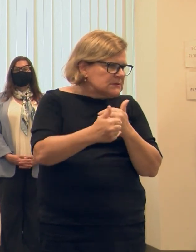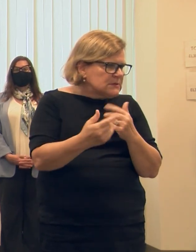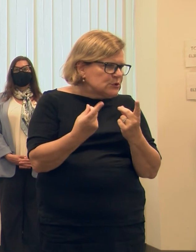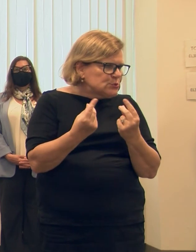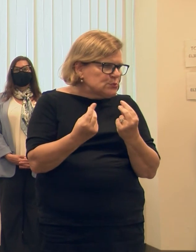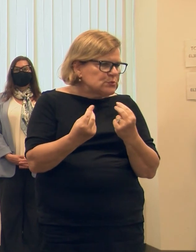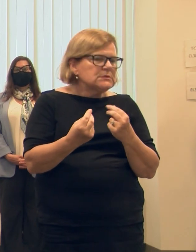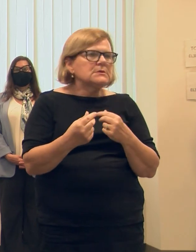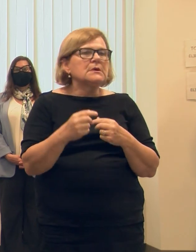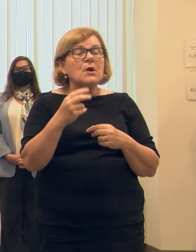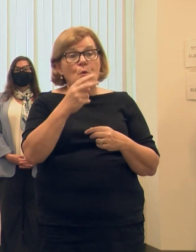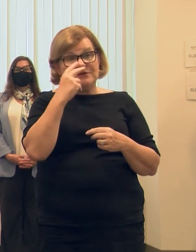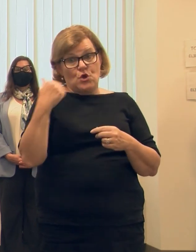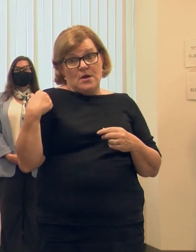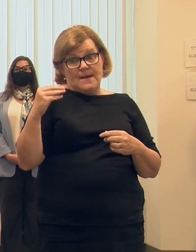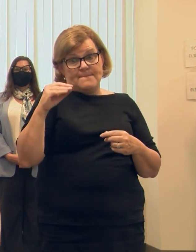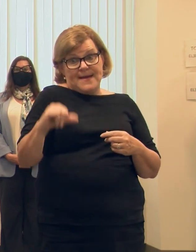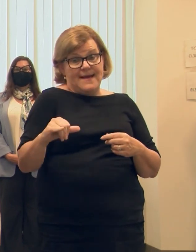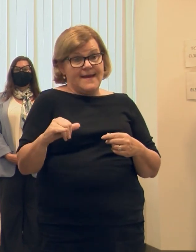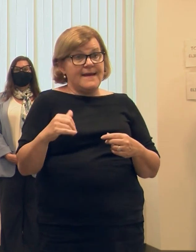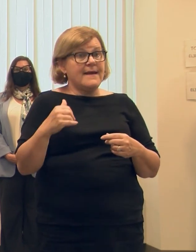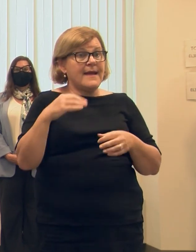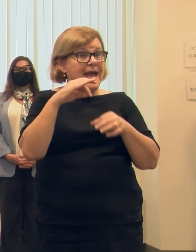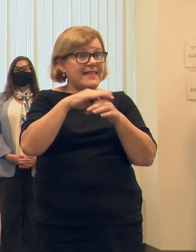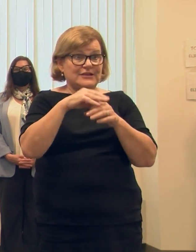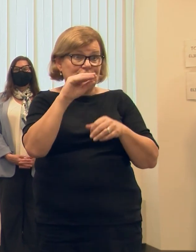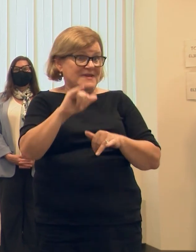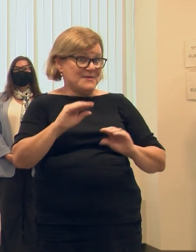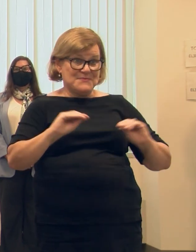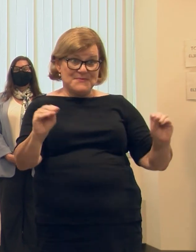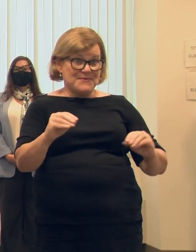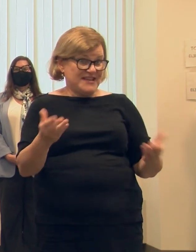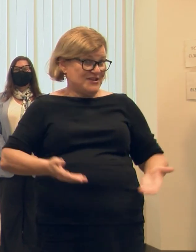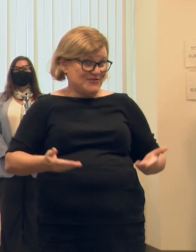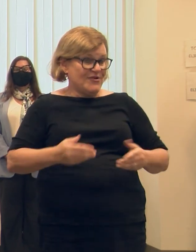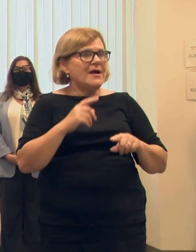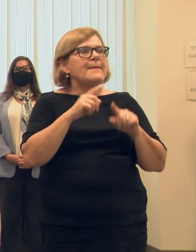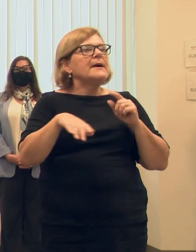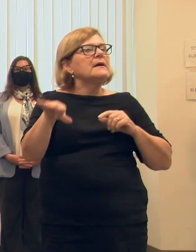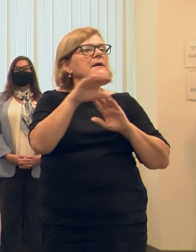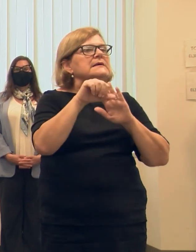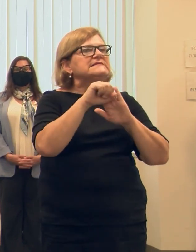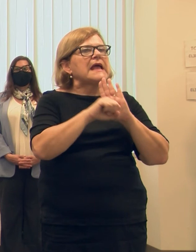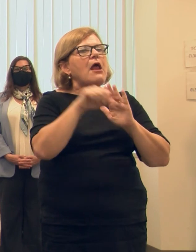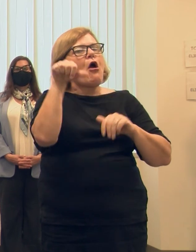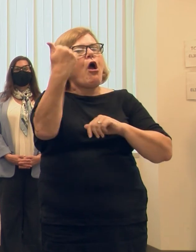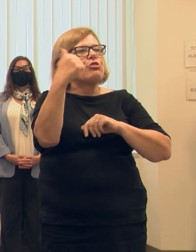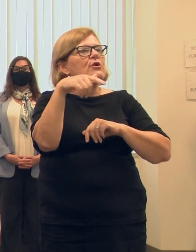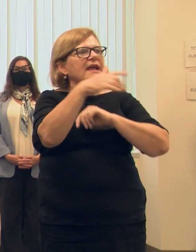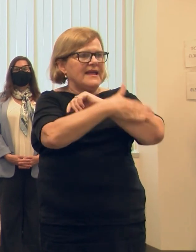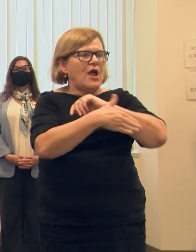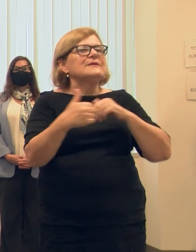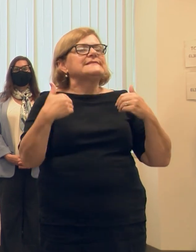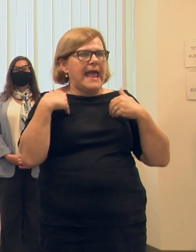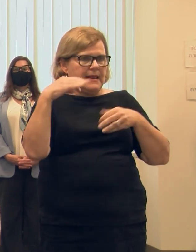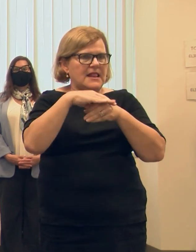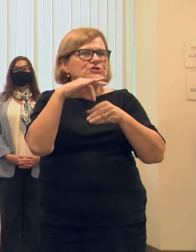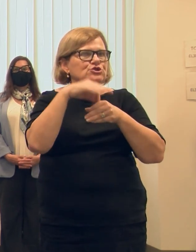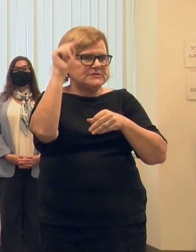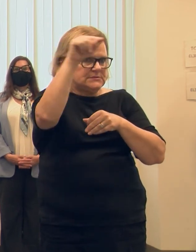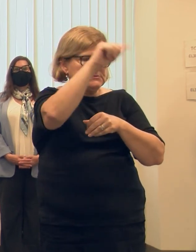You know, what we saw in May, and we didn't have any elections in May in Oakland County, but across the state other counties did. And